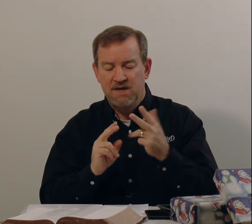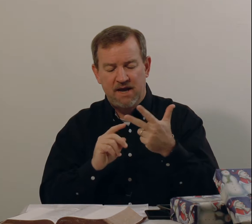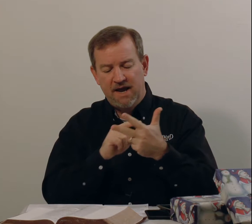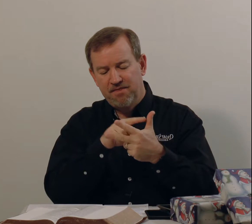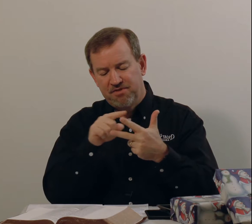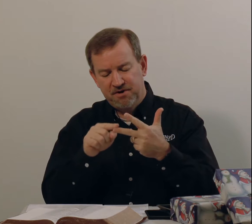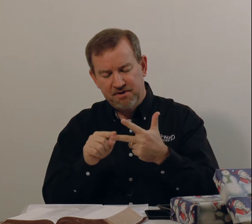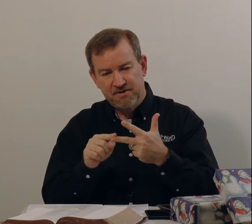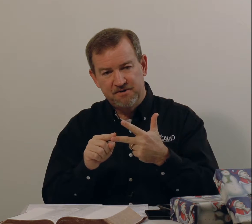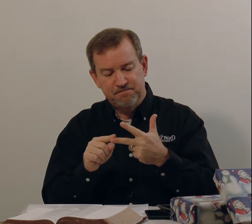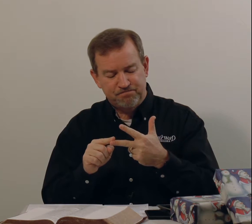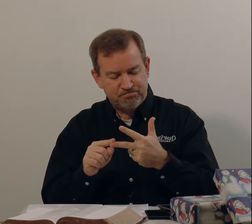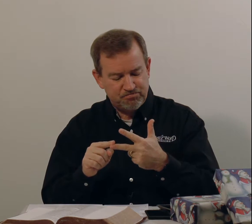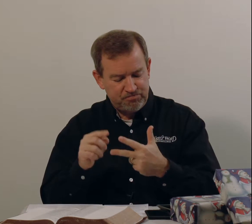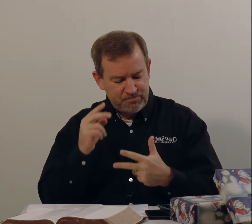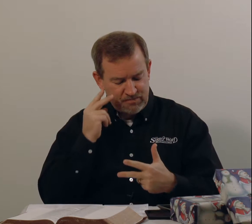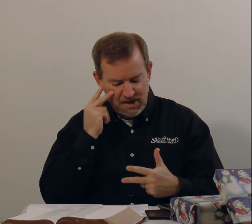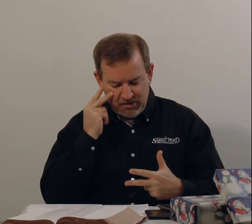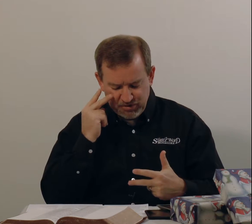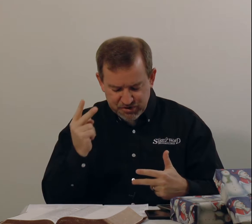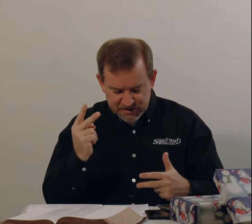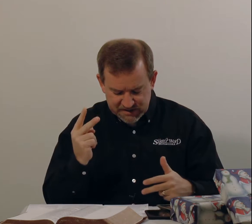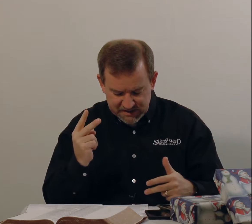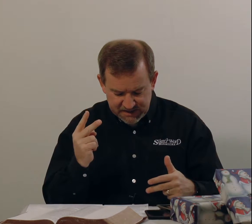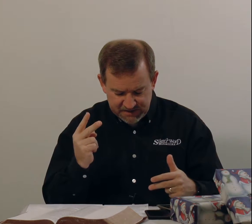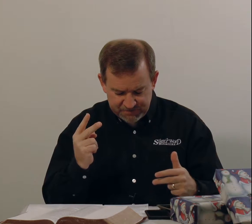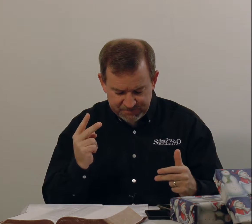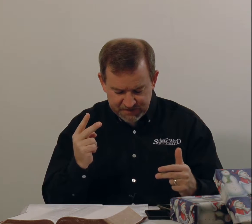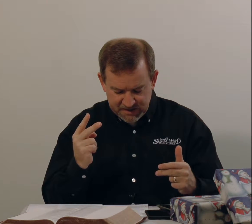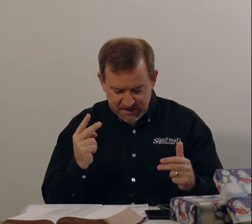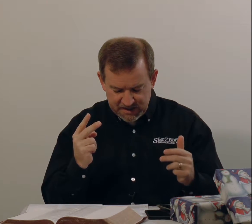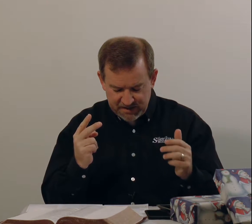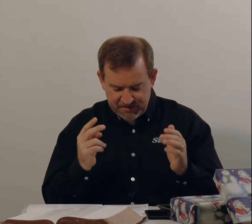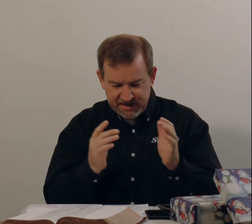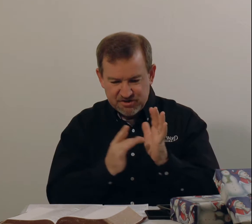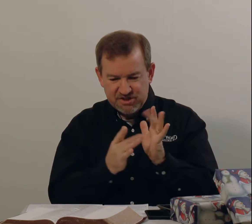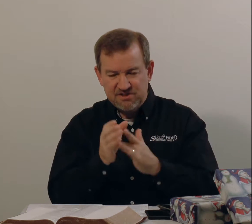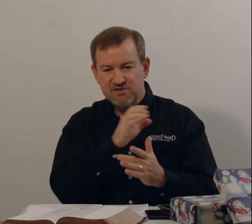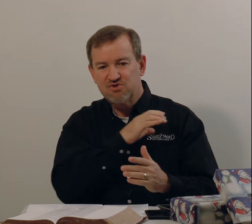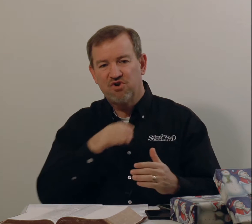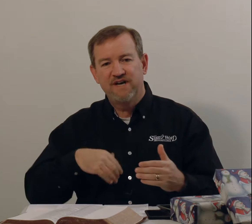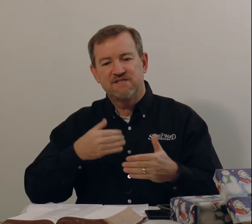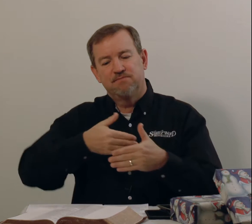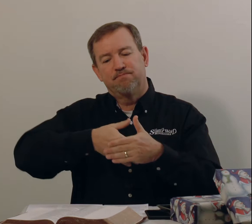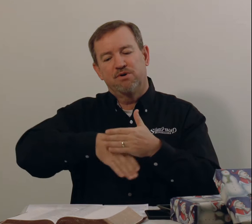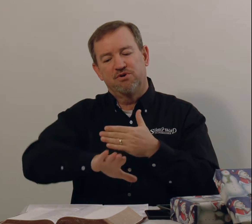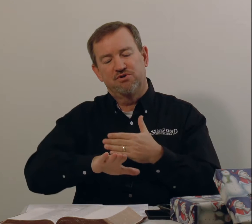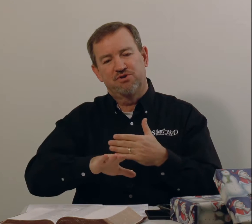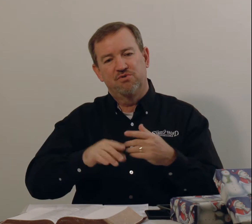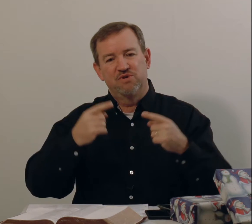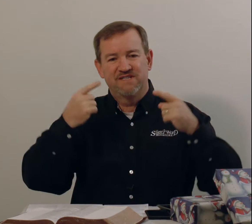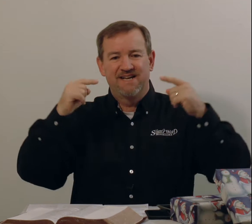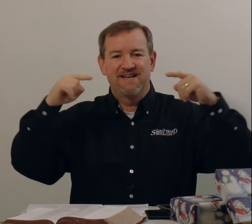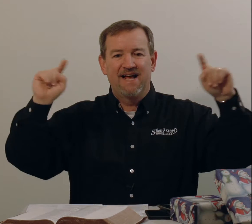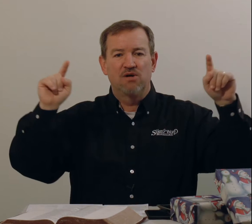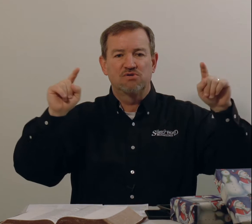And third, I want you to see that Jesus Christ's birth was announced